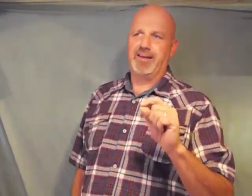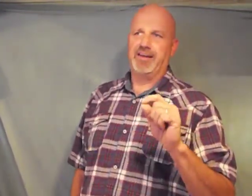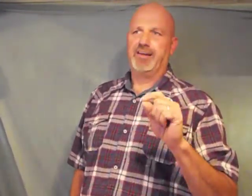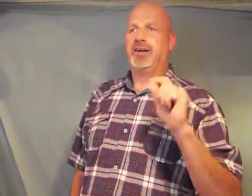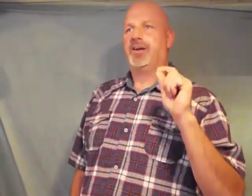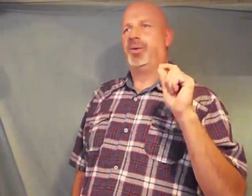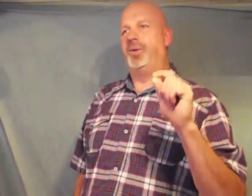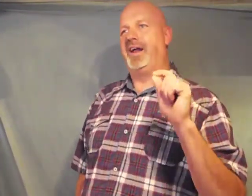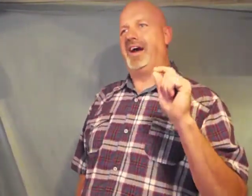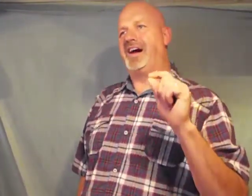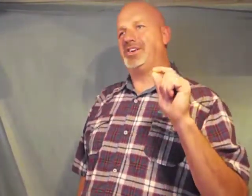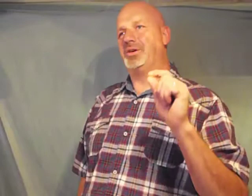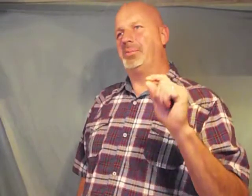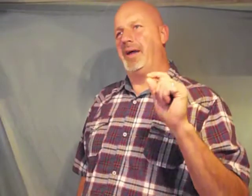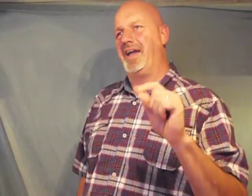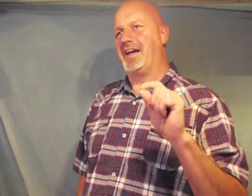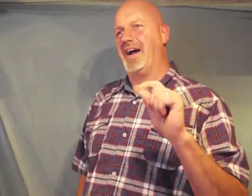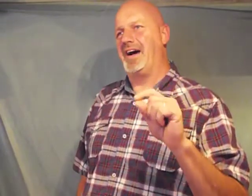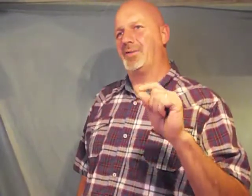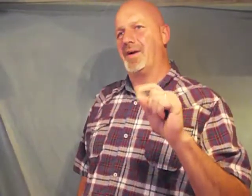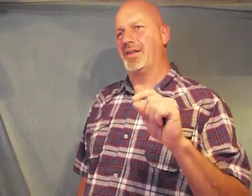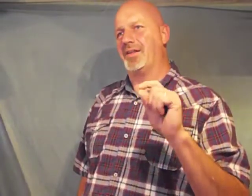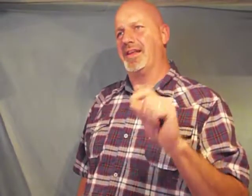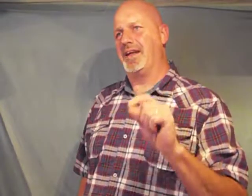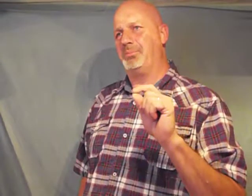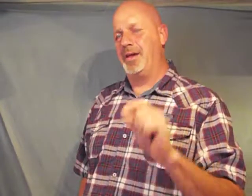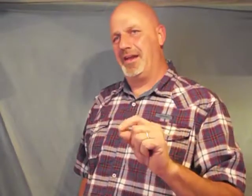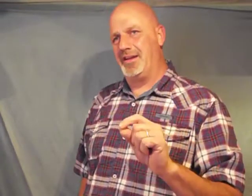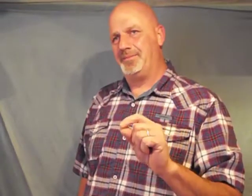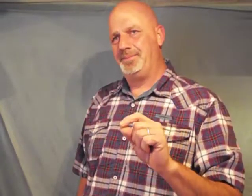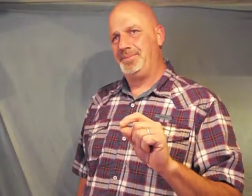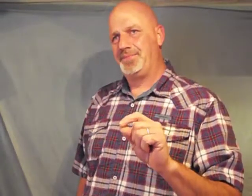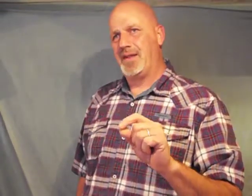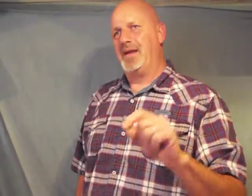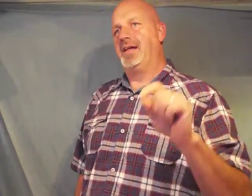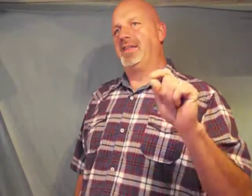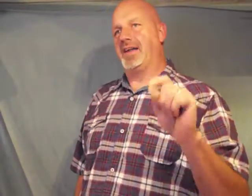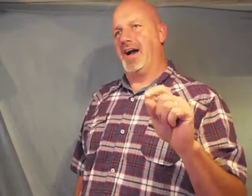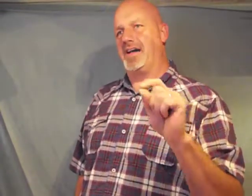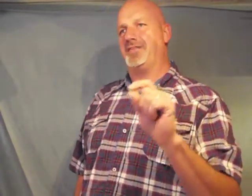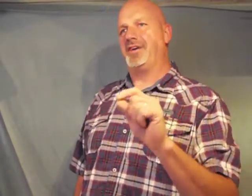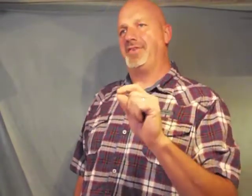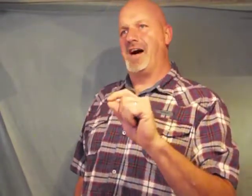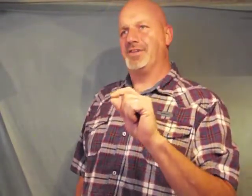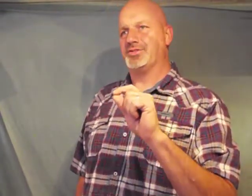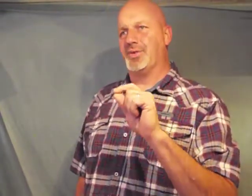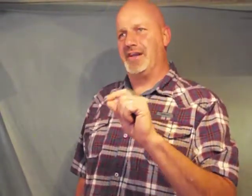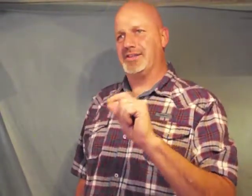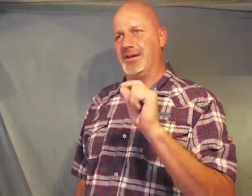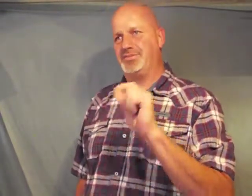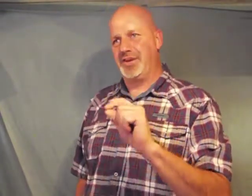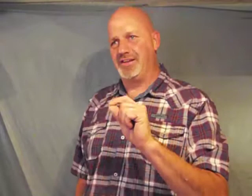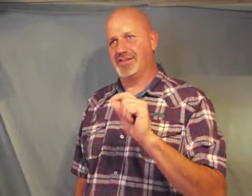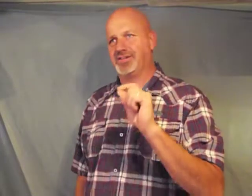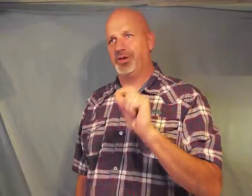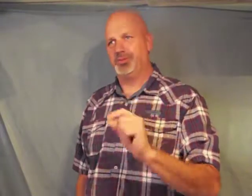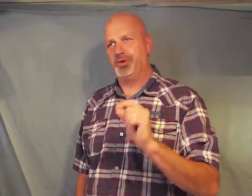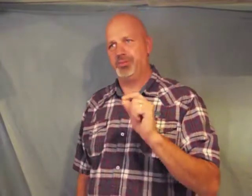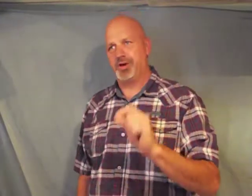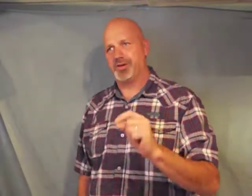we ought to obey God rather than men the God of our fathers raised up Jesus whom you murdered